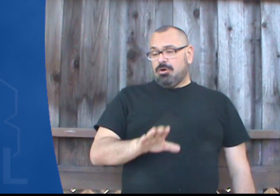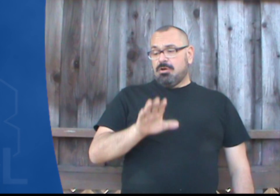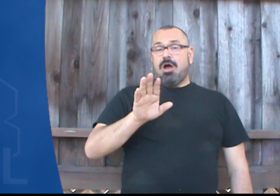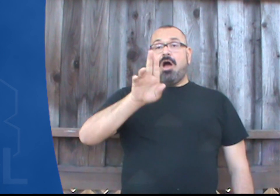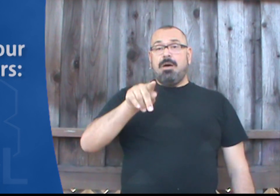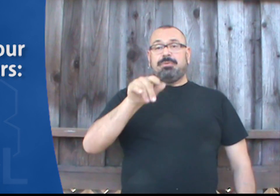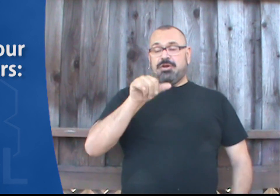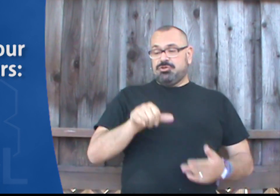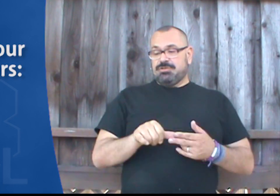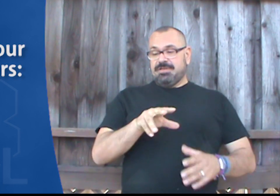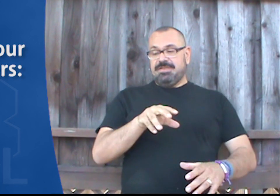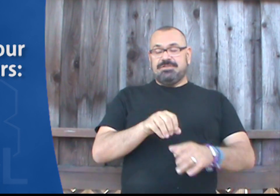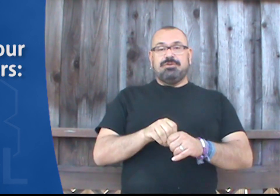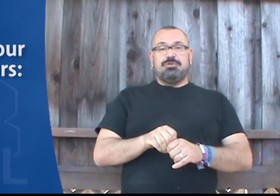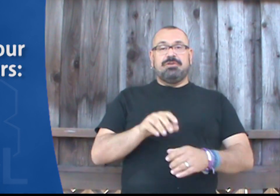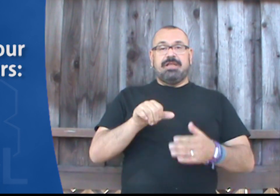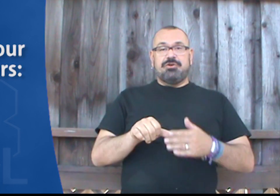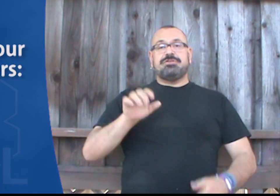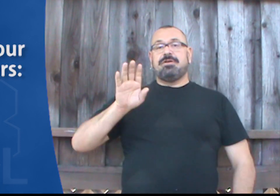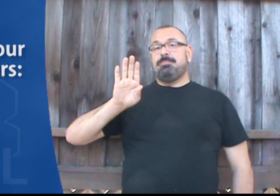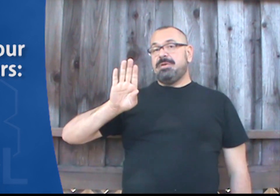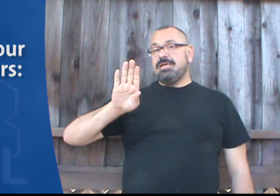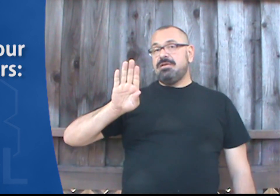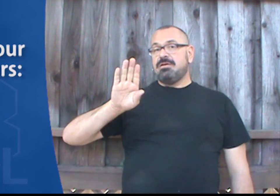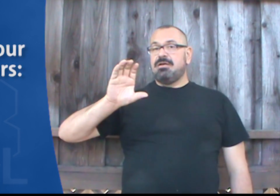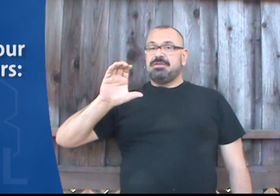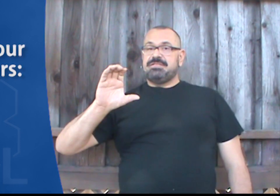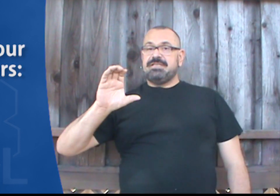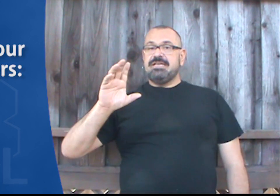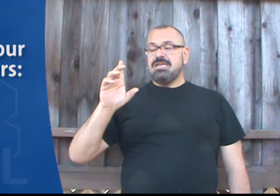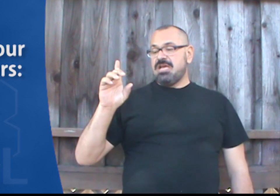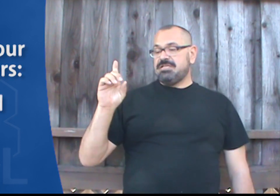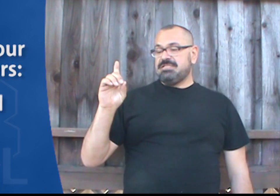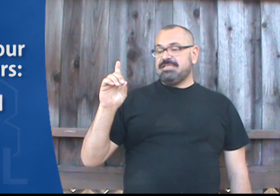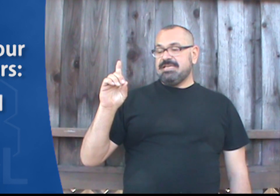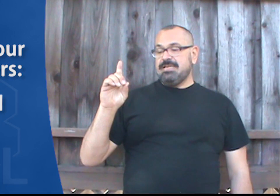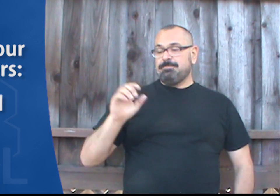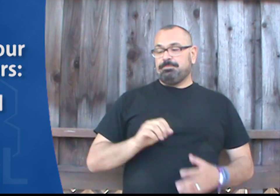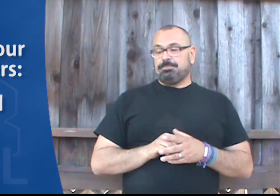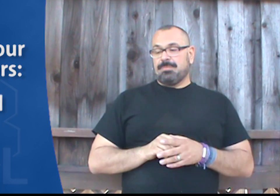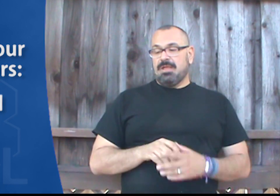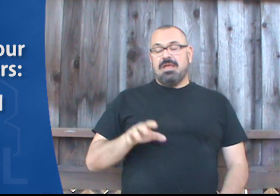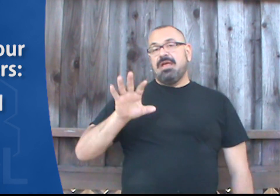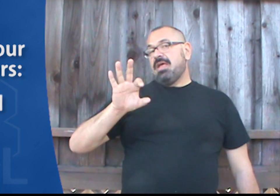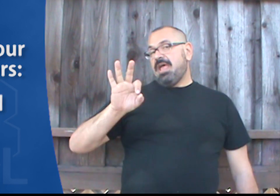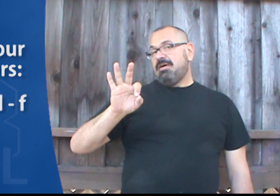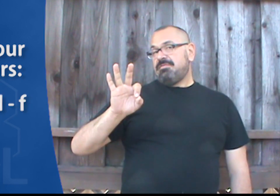up letters. These include the letters B, C, D, F,